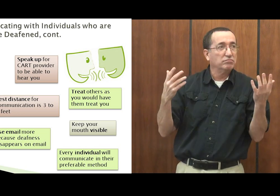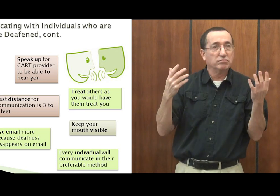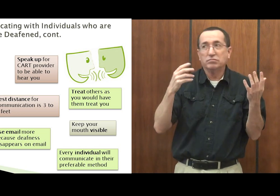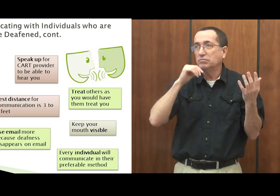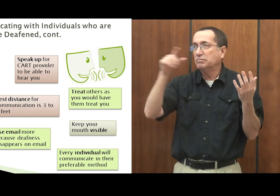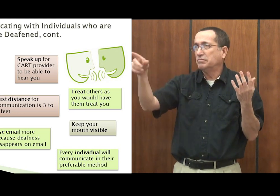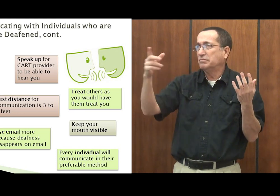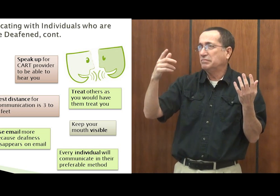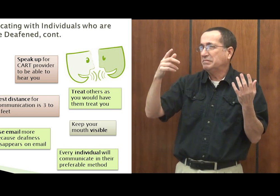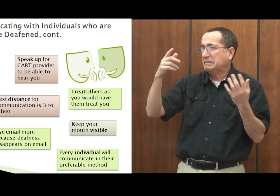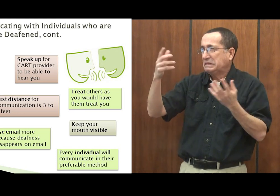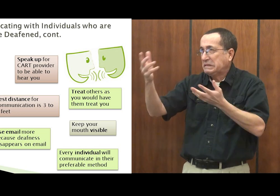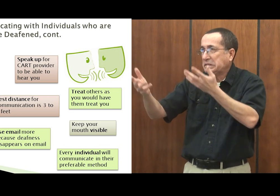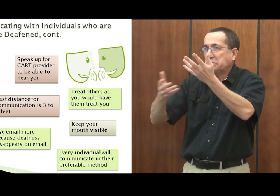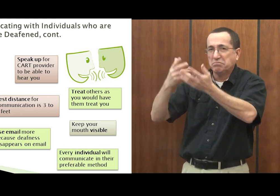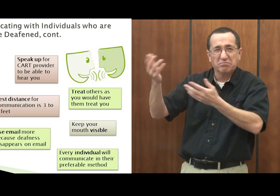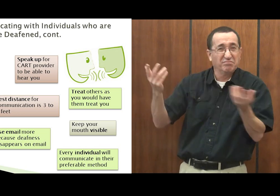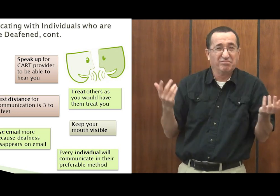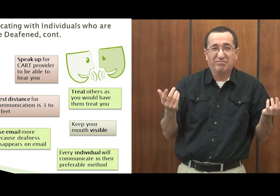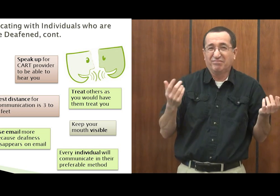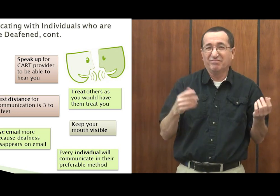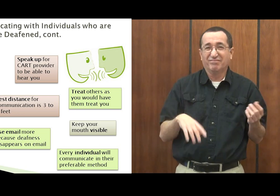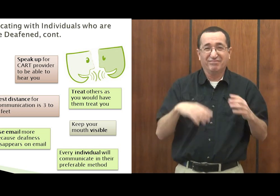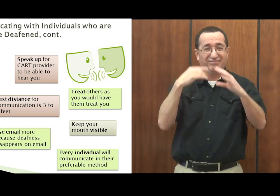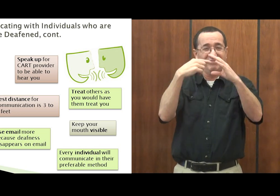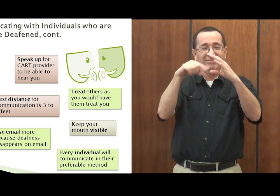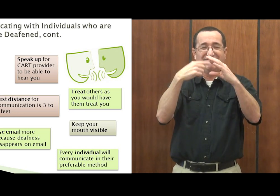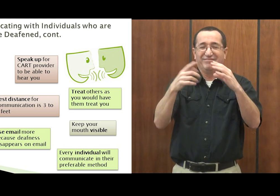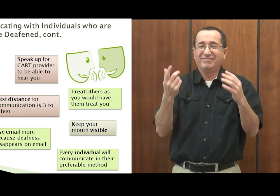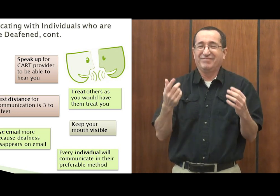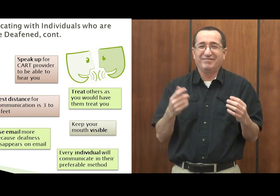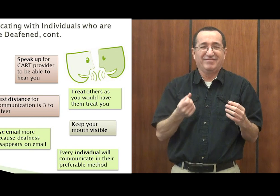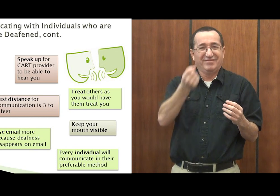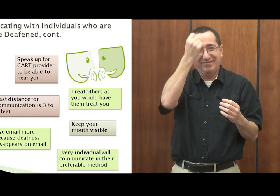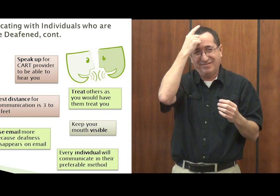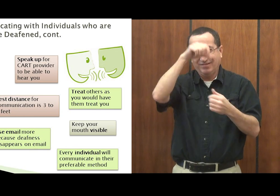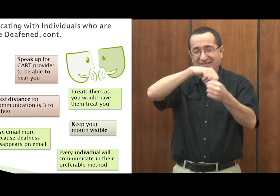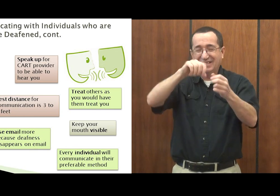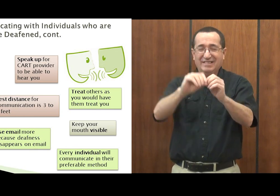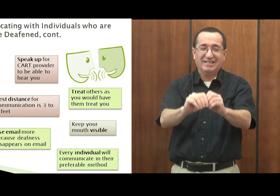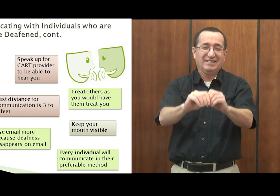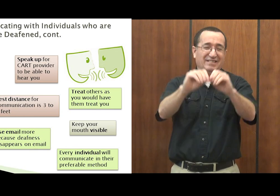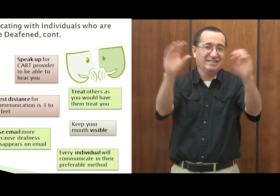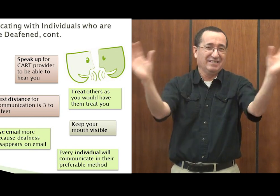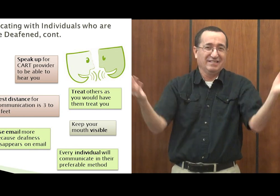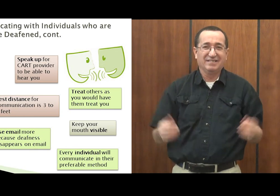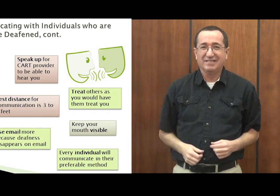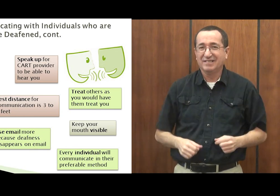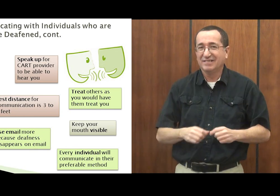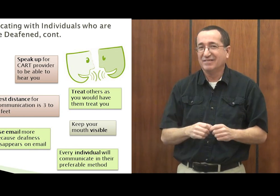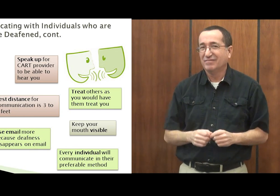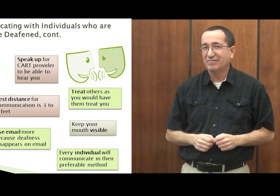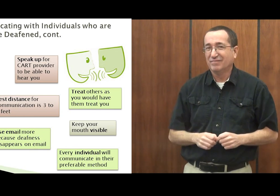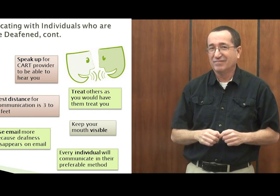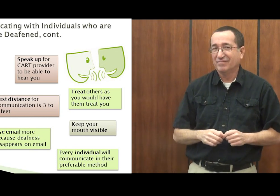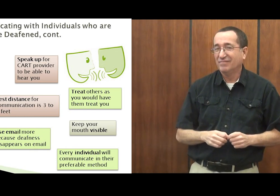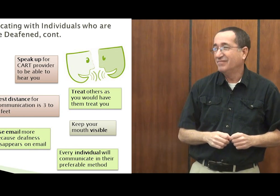made communication accessible for everybody. For us, emails has been the answer that is just the